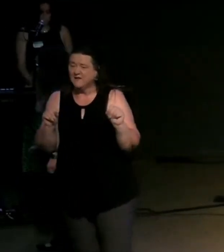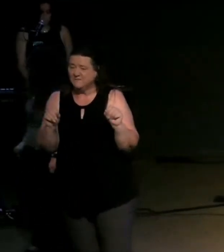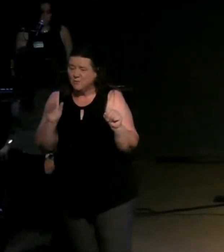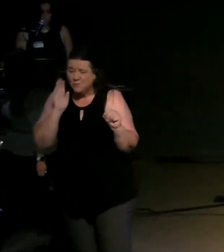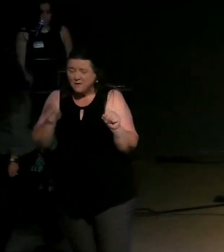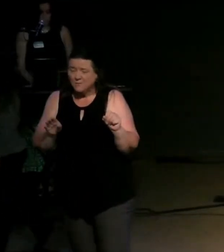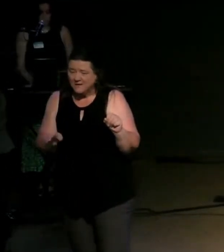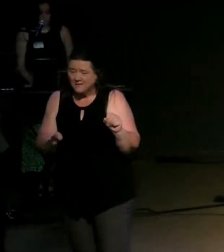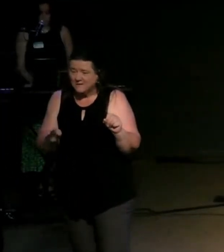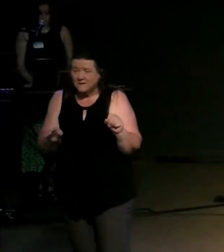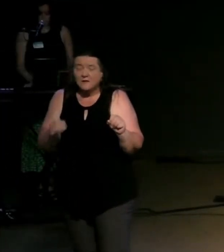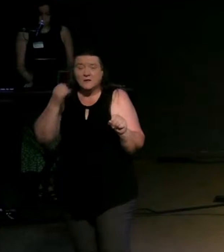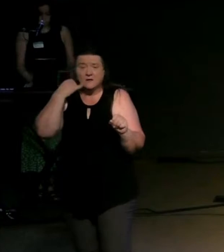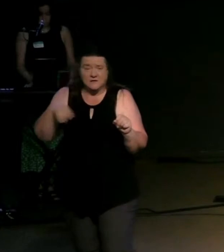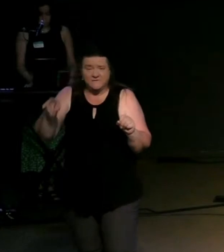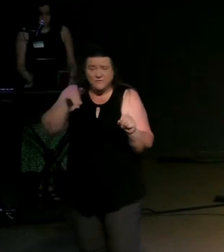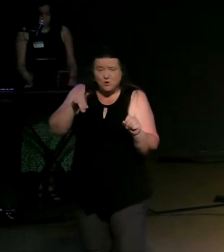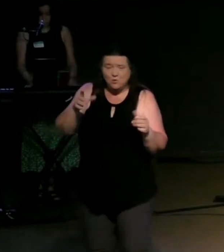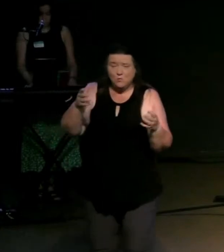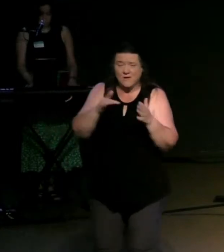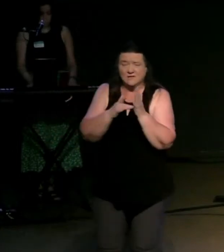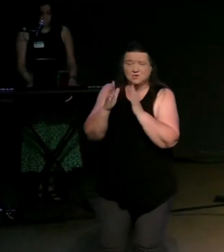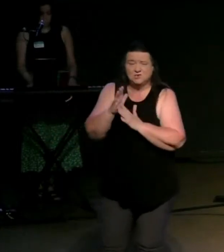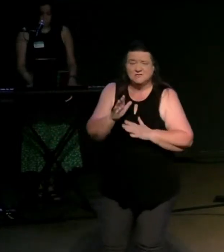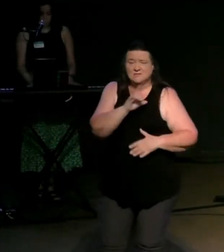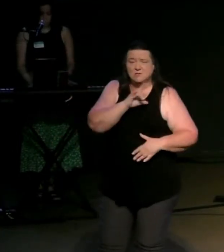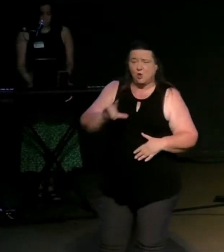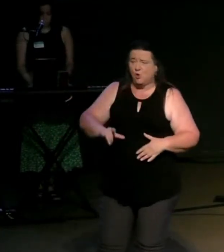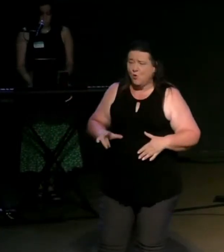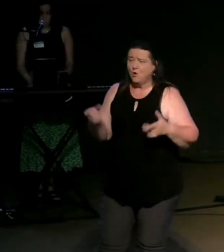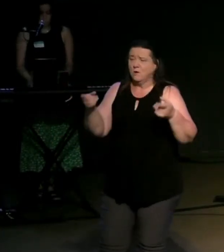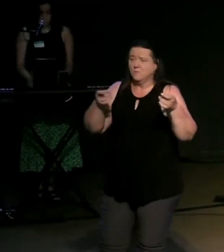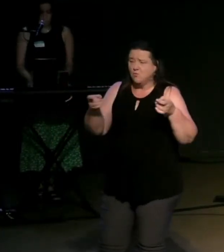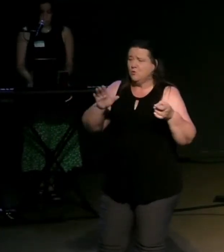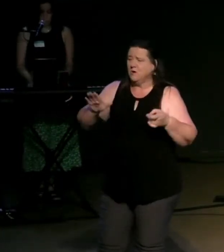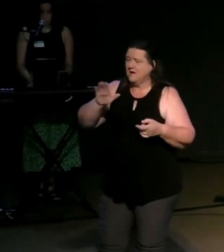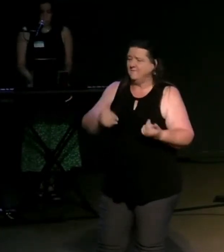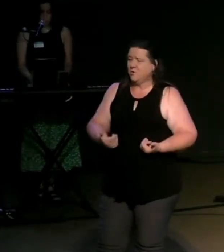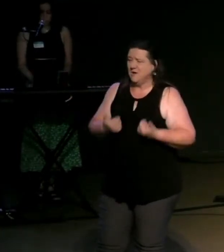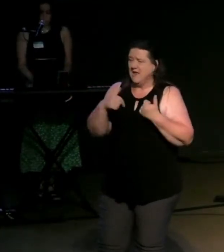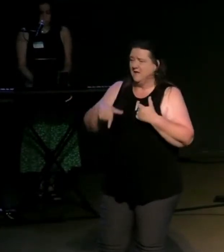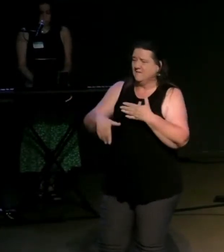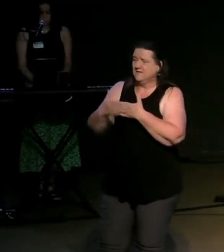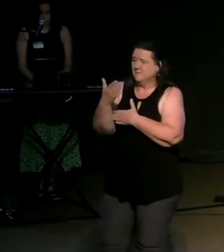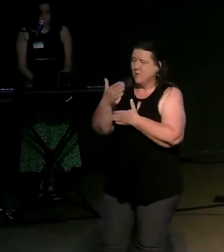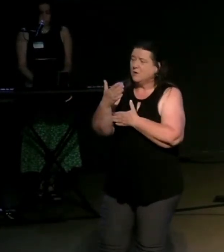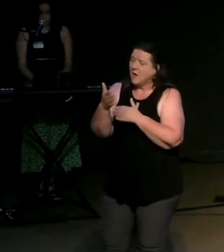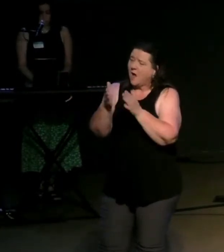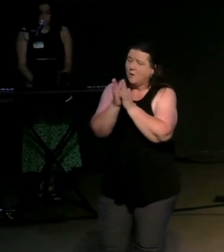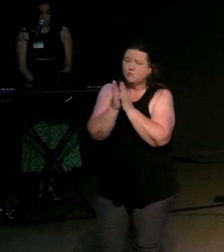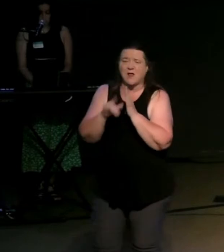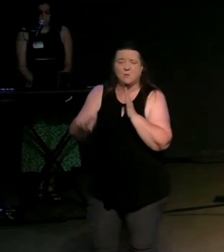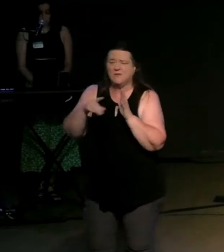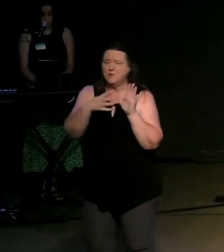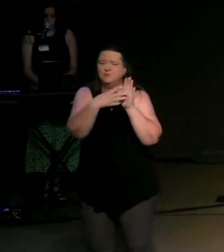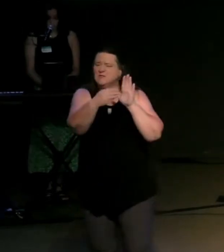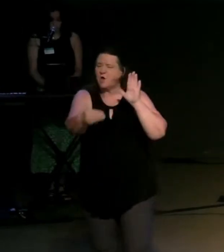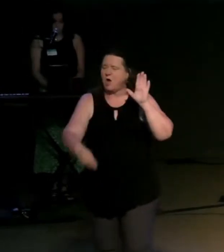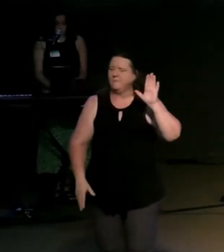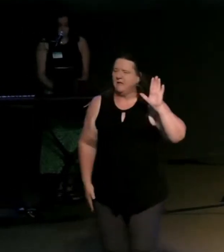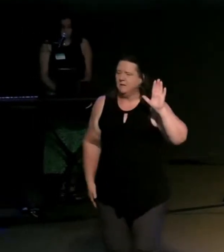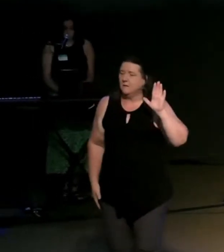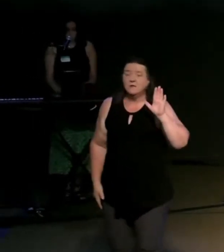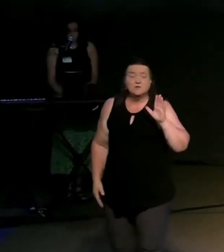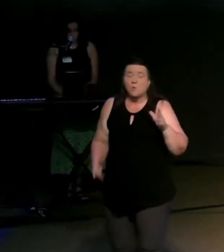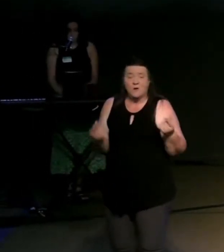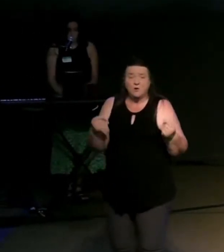if you'd like to make jesus christ lord of your life this morning we want to pray with you would you just simply slip up your hand